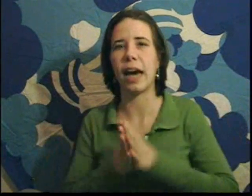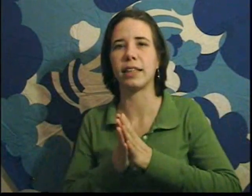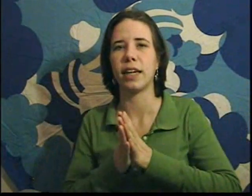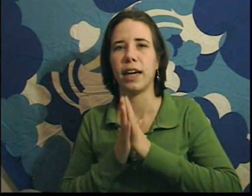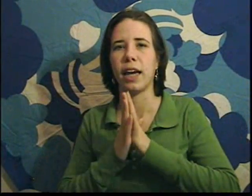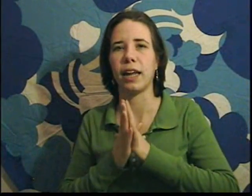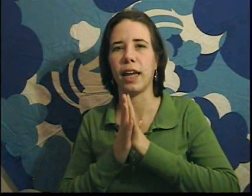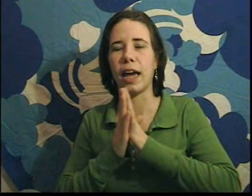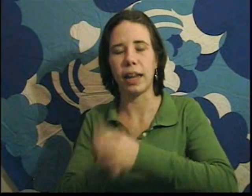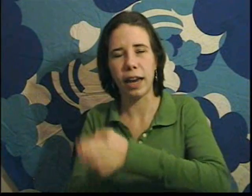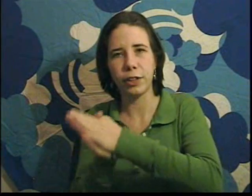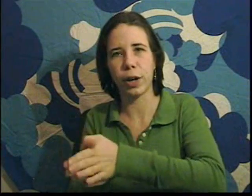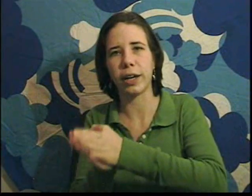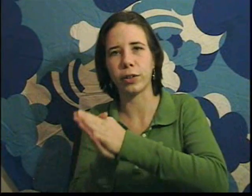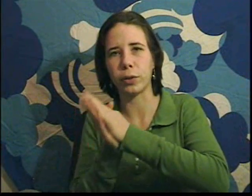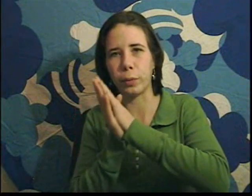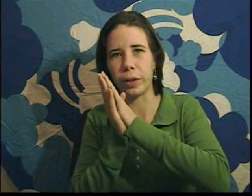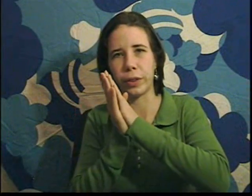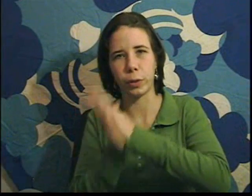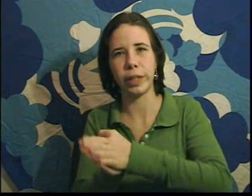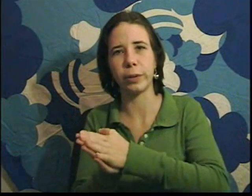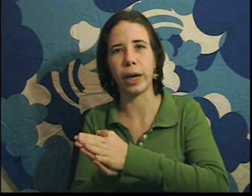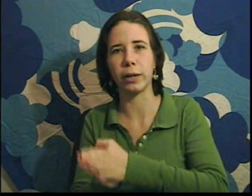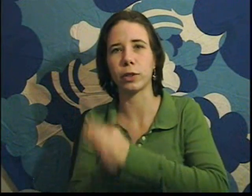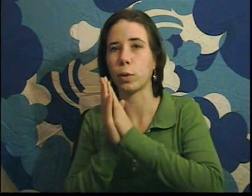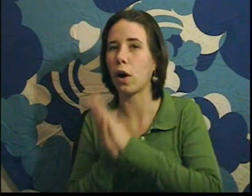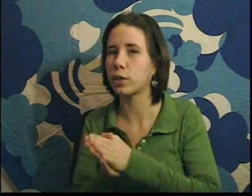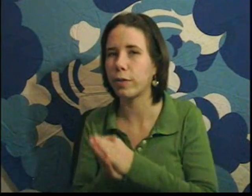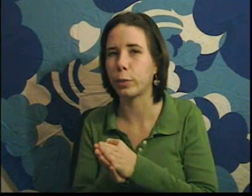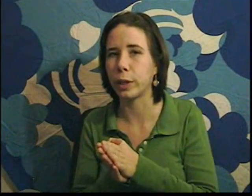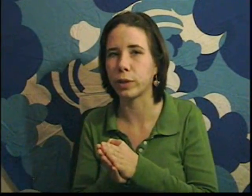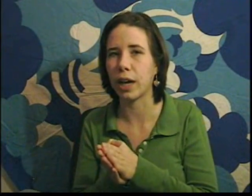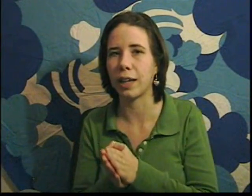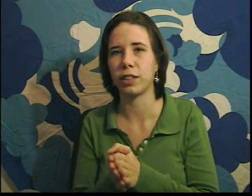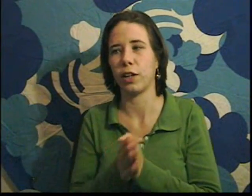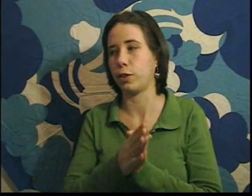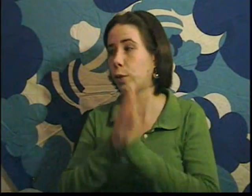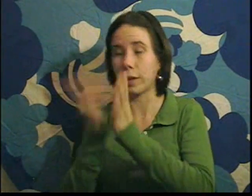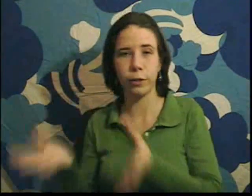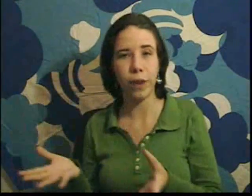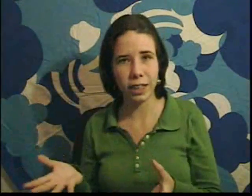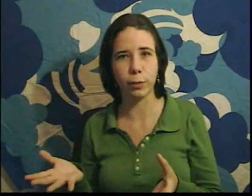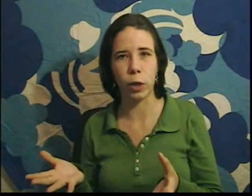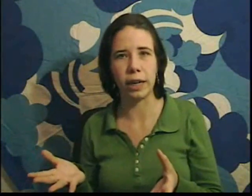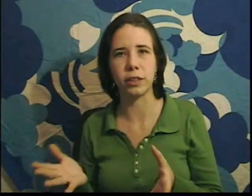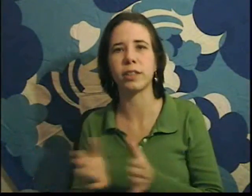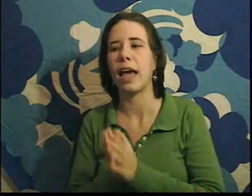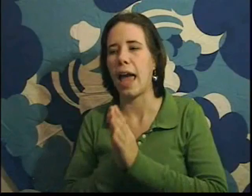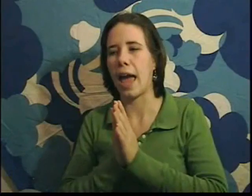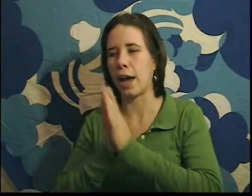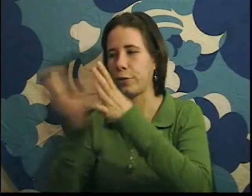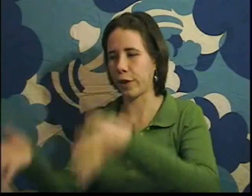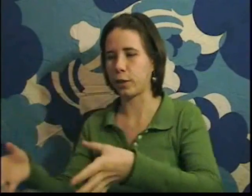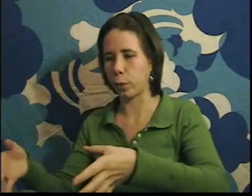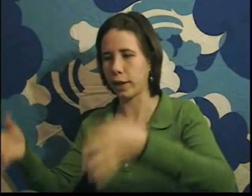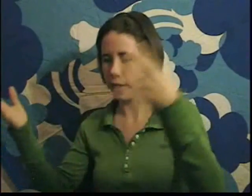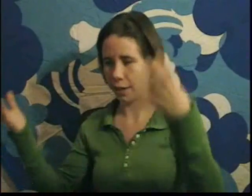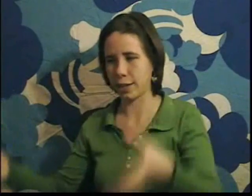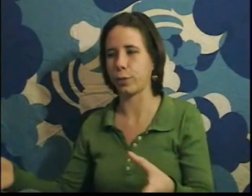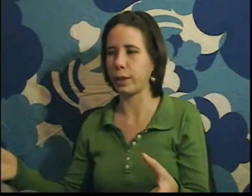that any triangle with three equal angles will also have three equal sides. So you go out and you find some triangles. And you find one, and it has